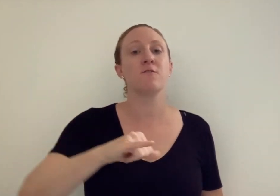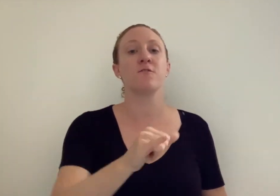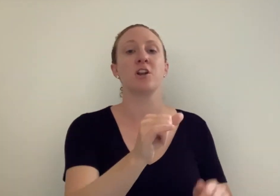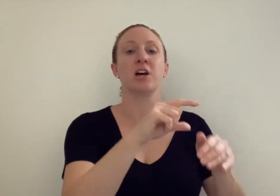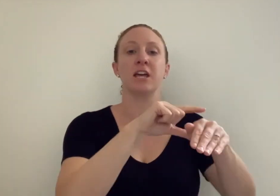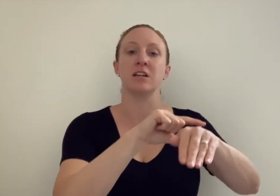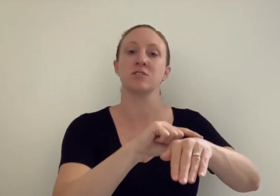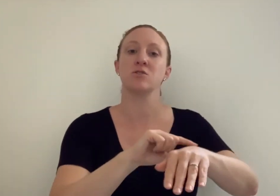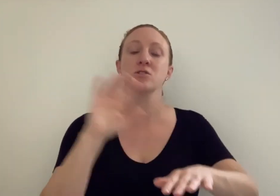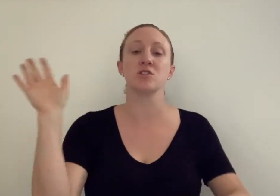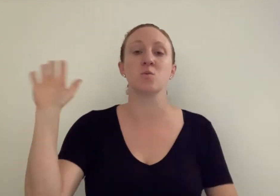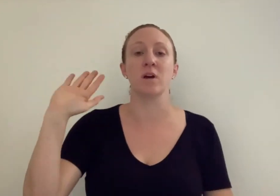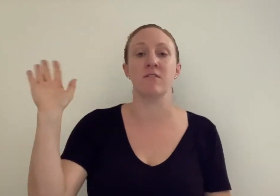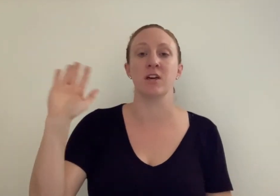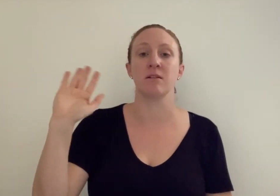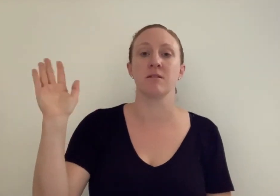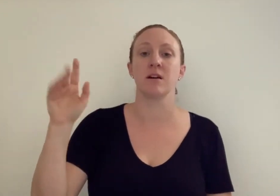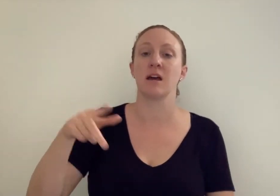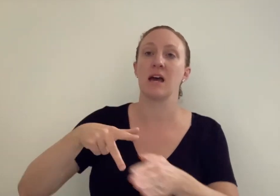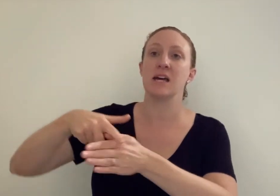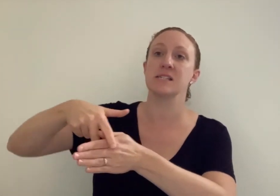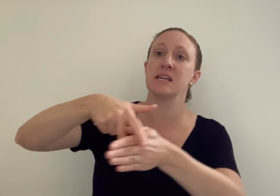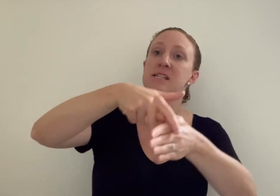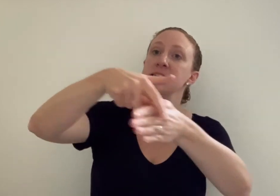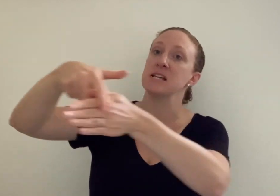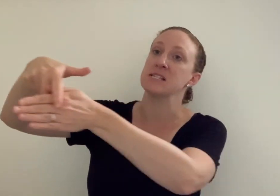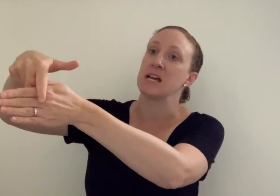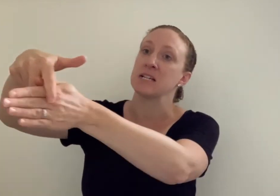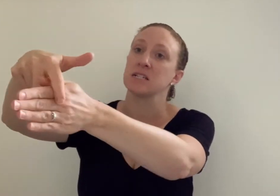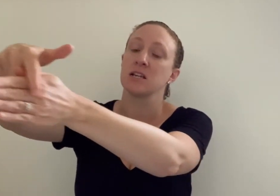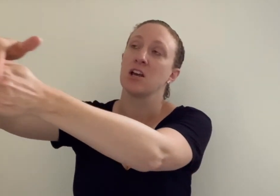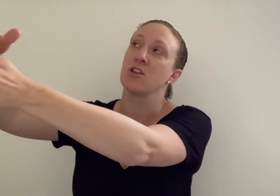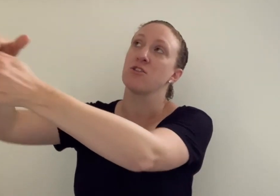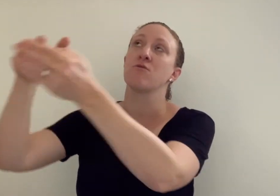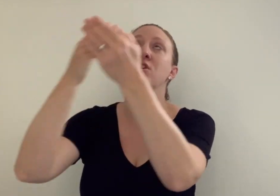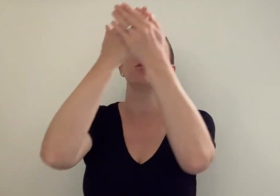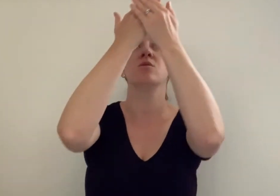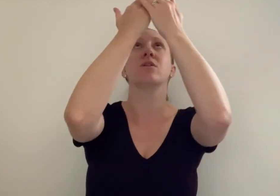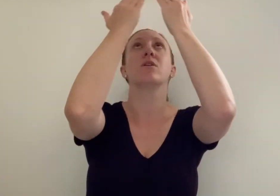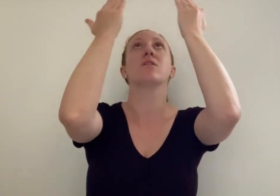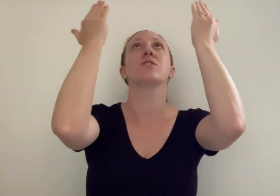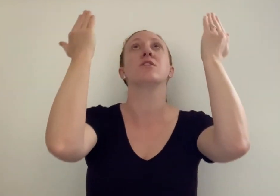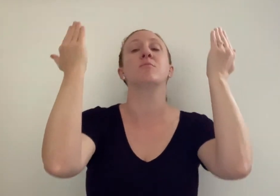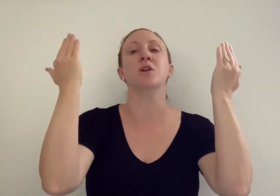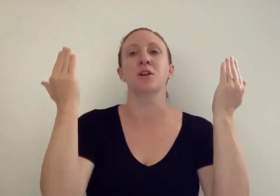flying doctors waving as they zigzagged through the balloon.